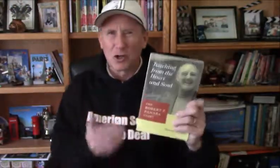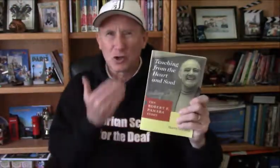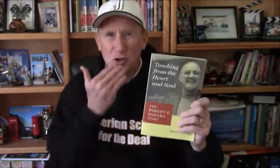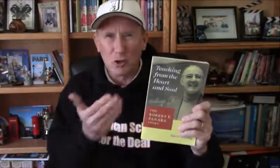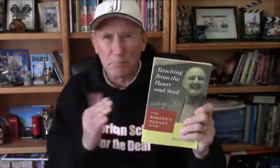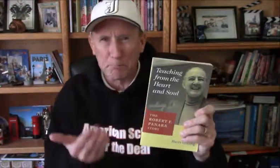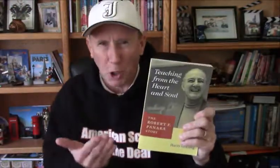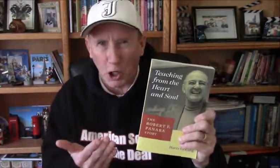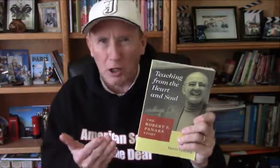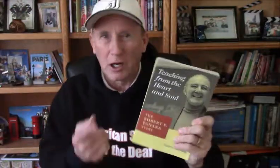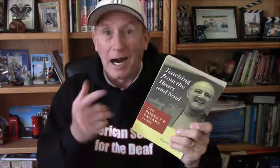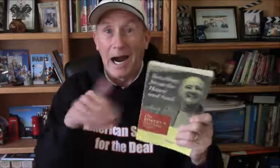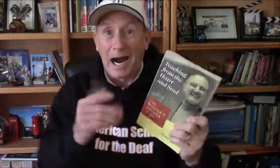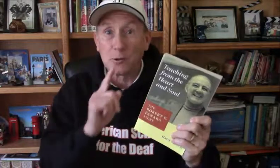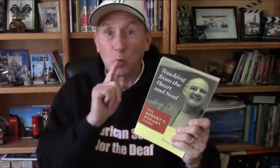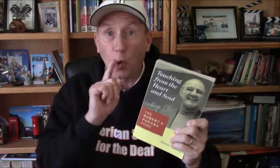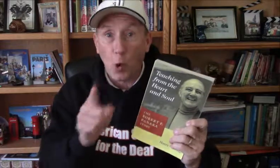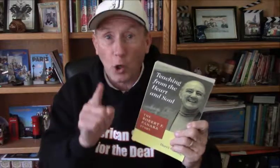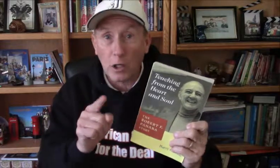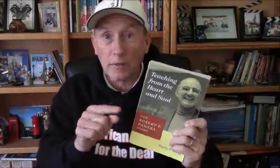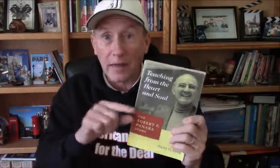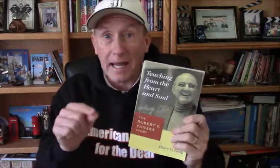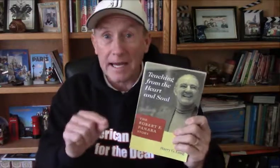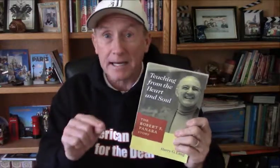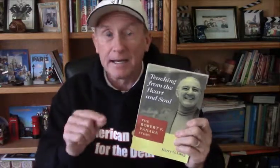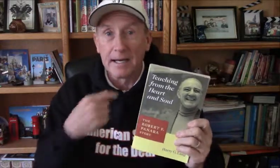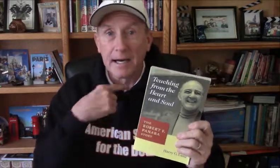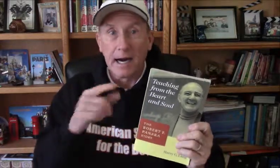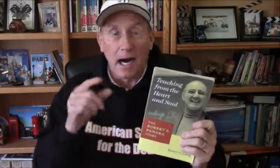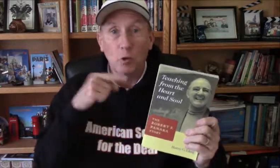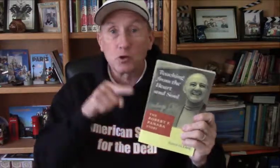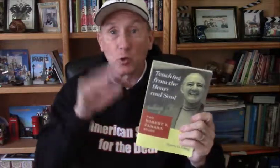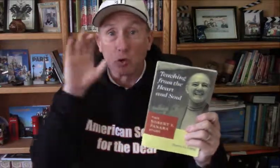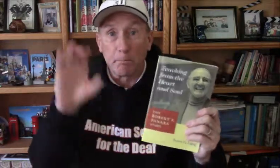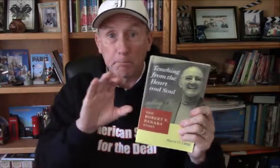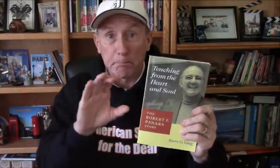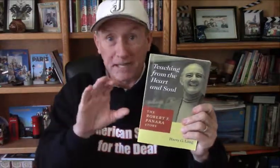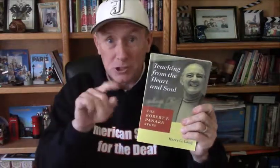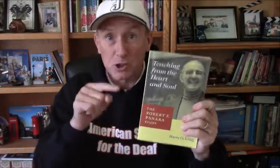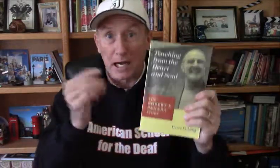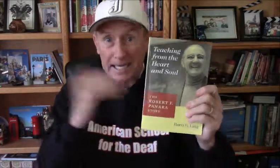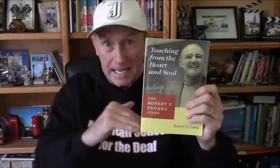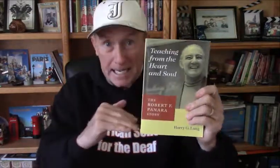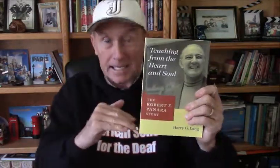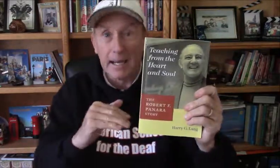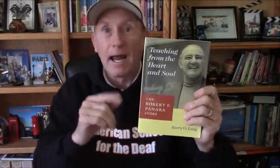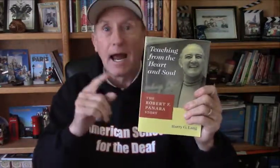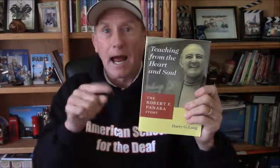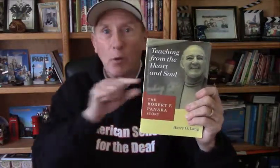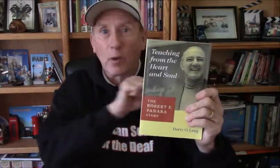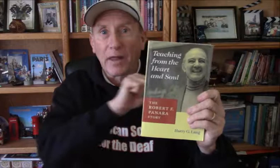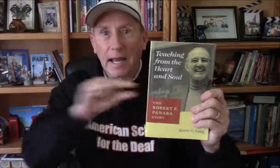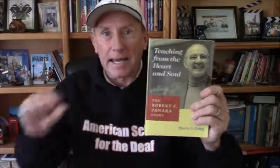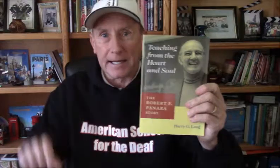Good book. How to order the link. I will show the picture again with the link. will